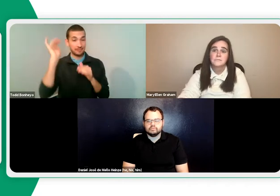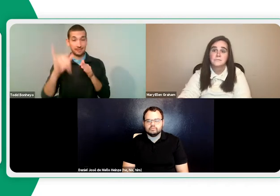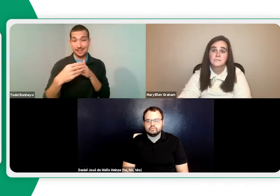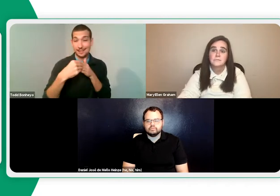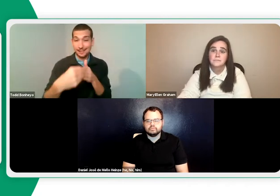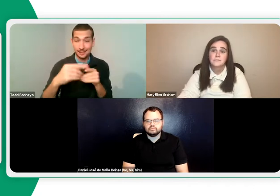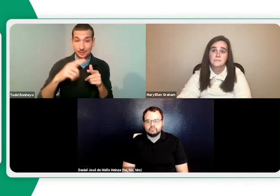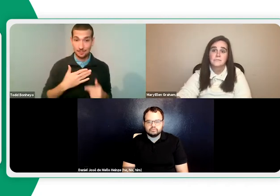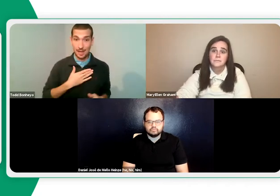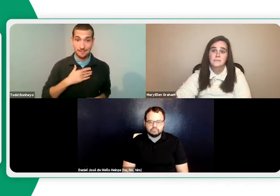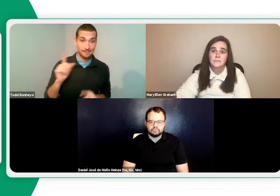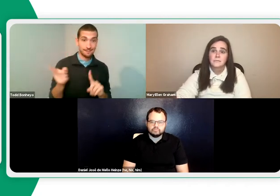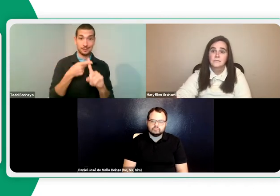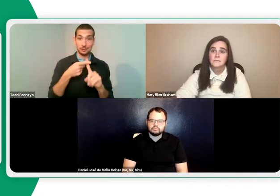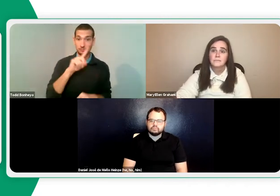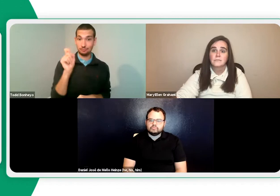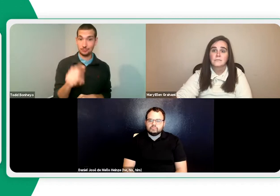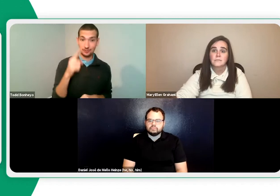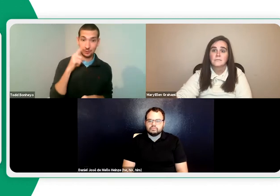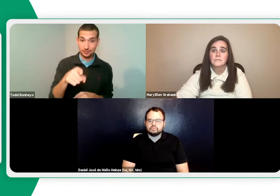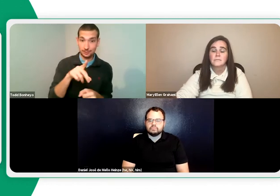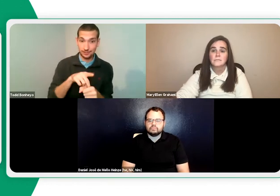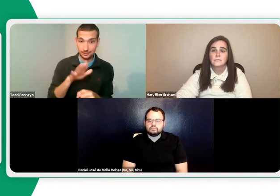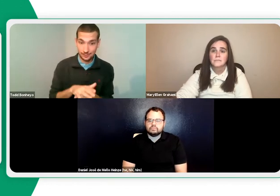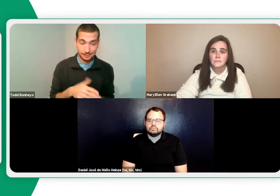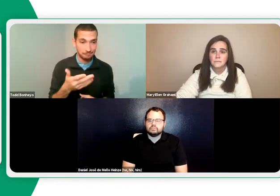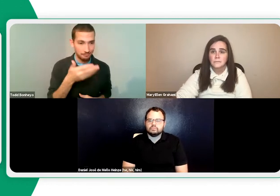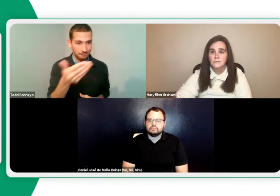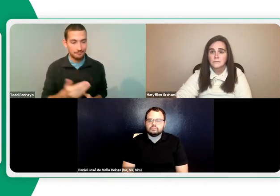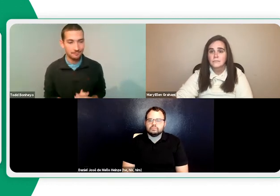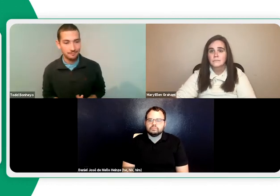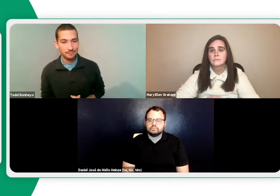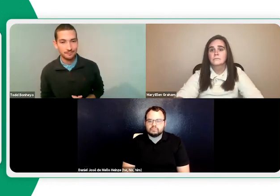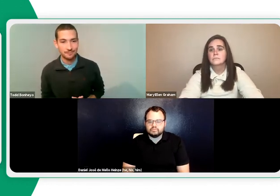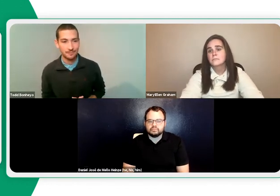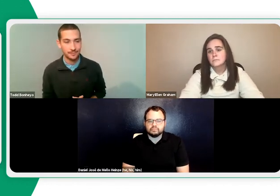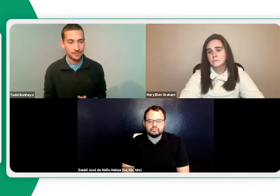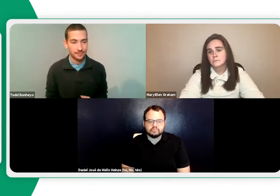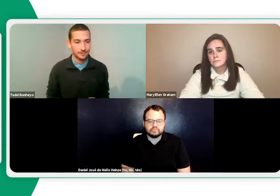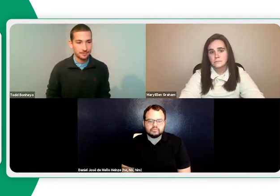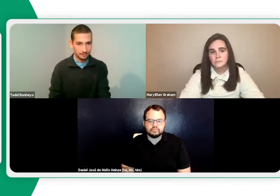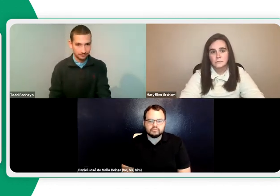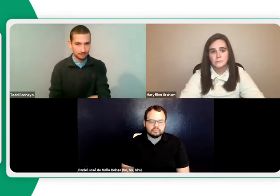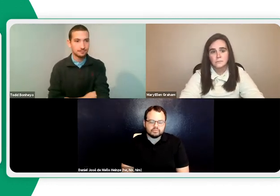participating in that distance learning. So keep that 93% in mind as I ask Daniel my next question.